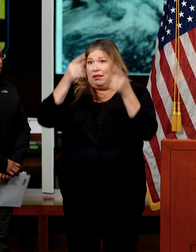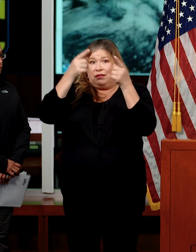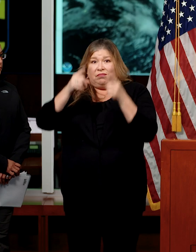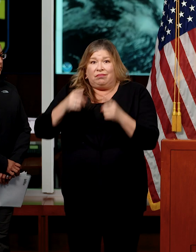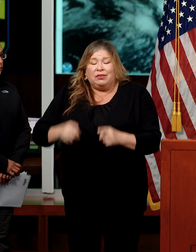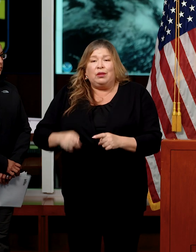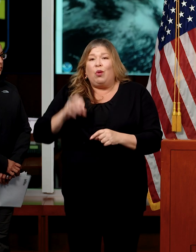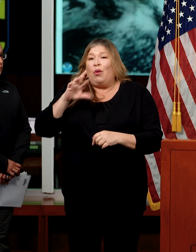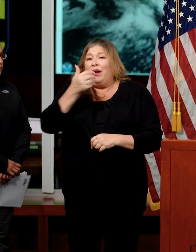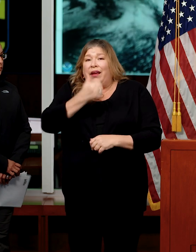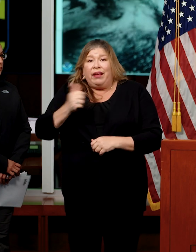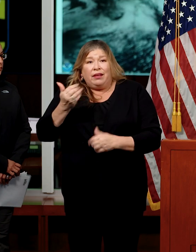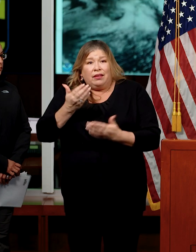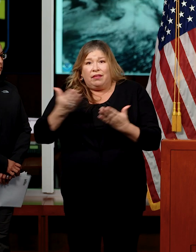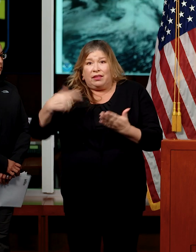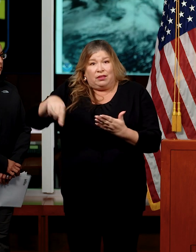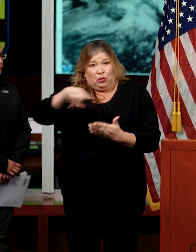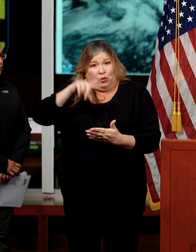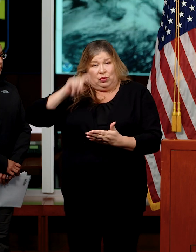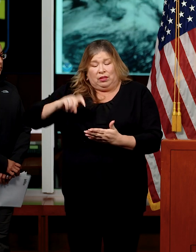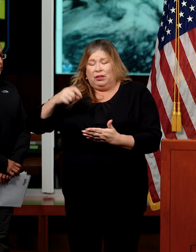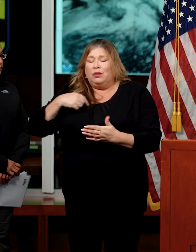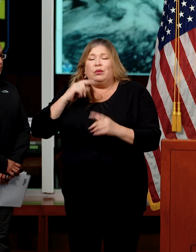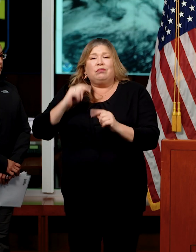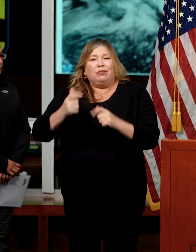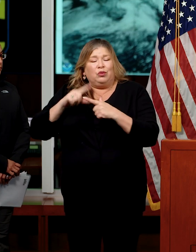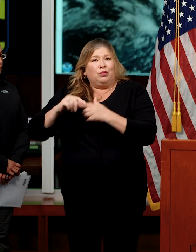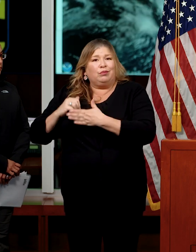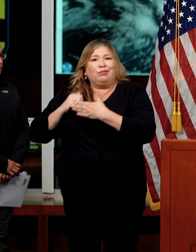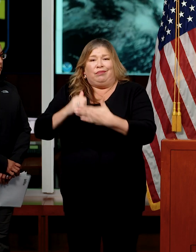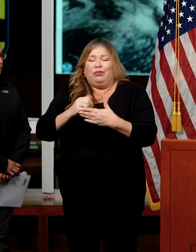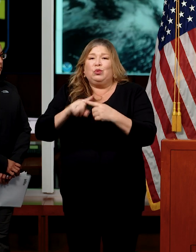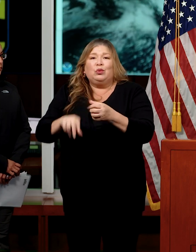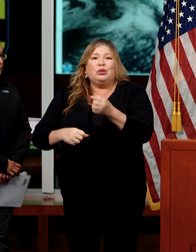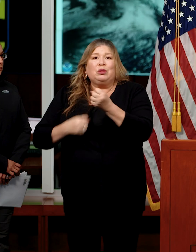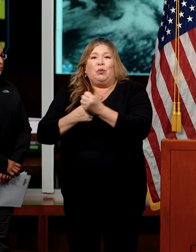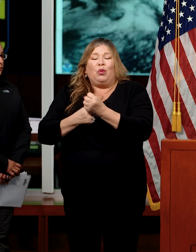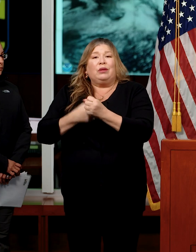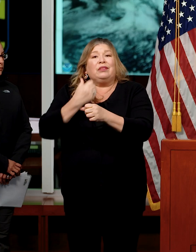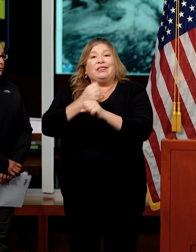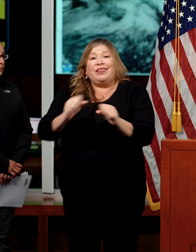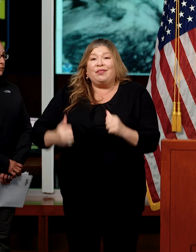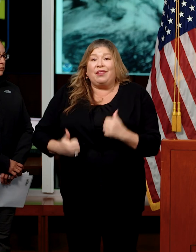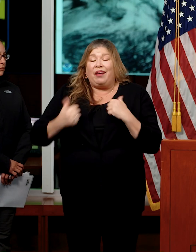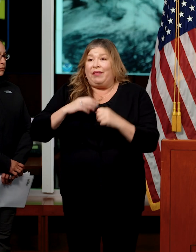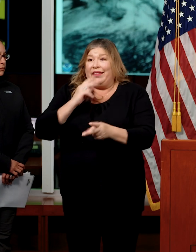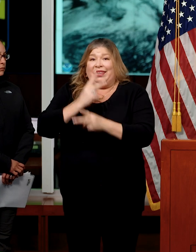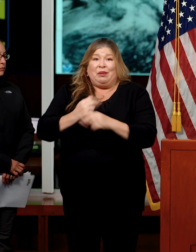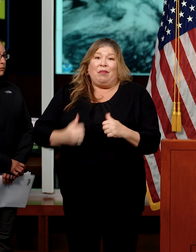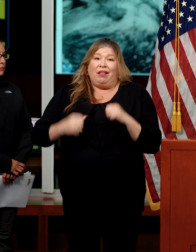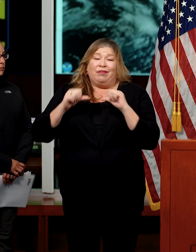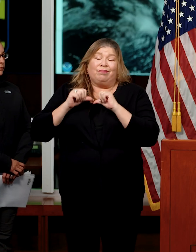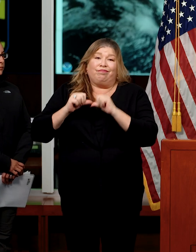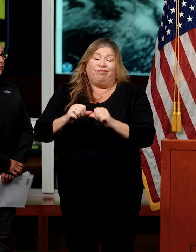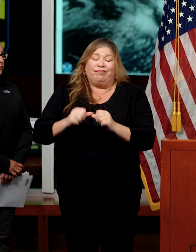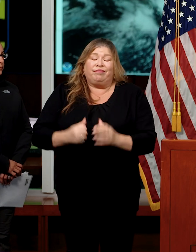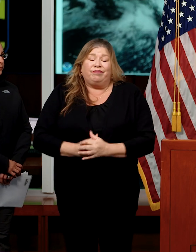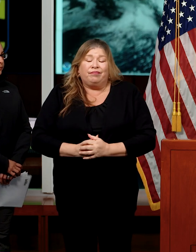resources that might be needed to, again, to continue to support the life-saving and life-sustaining operations.